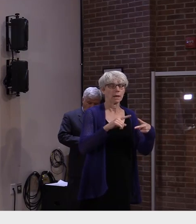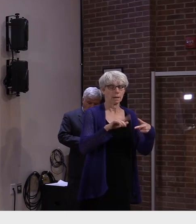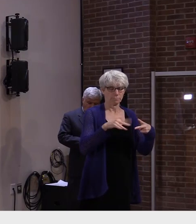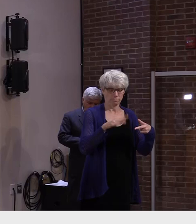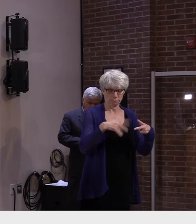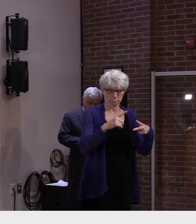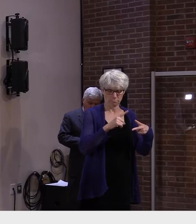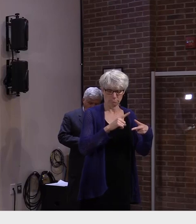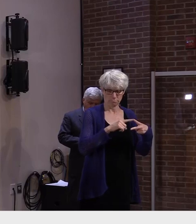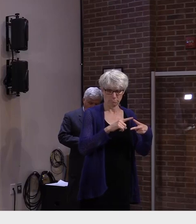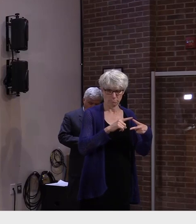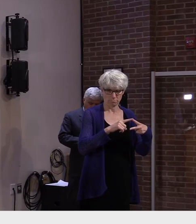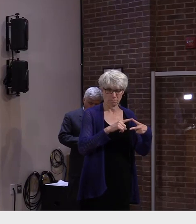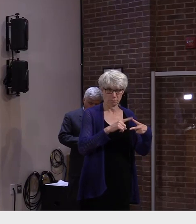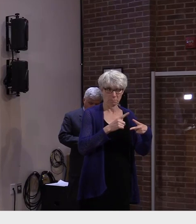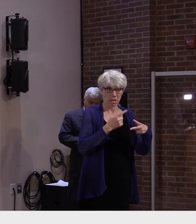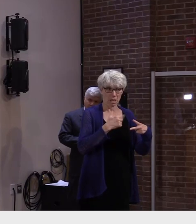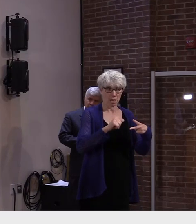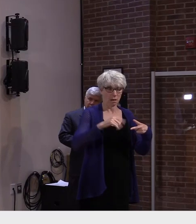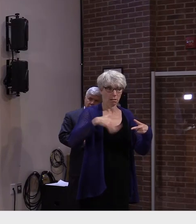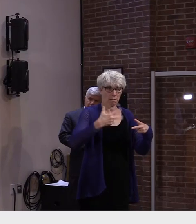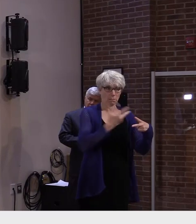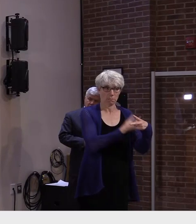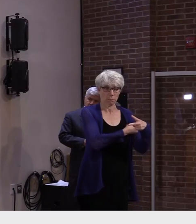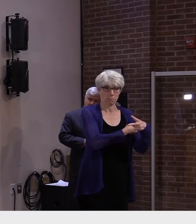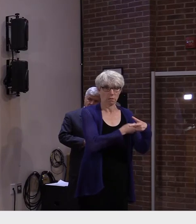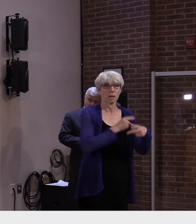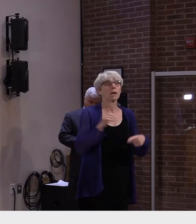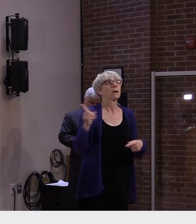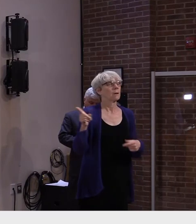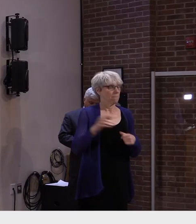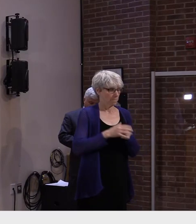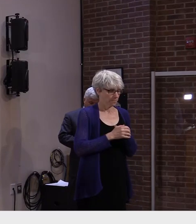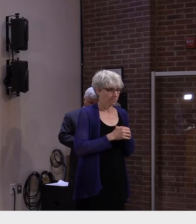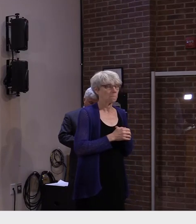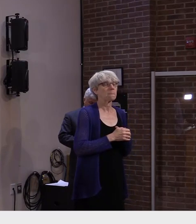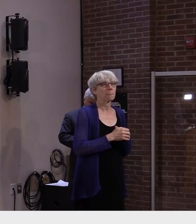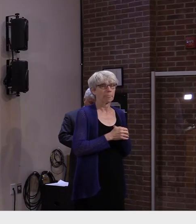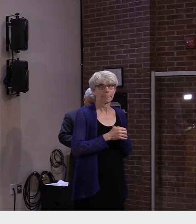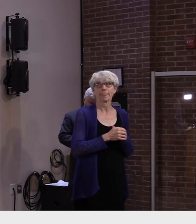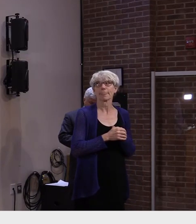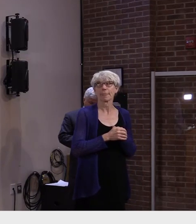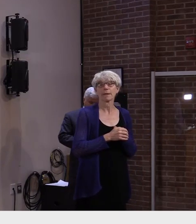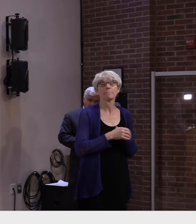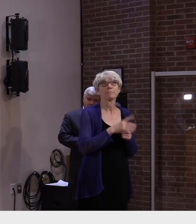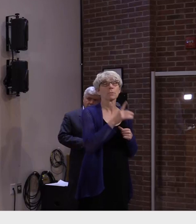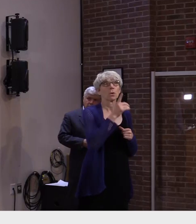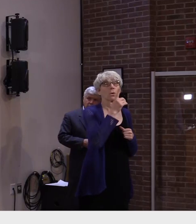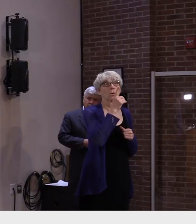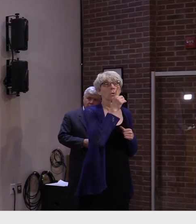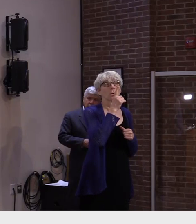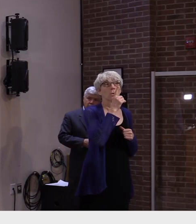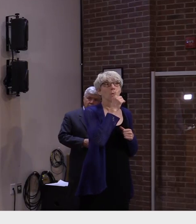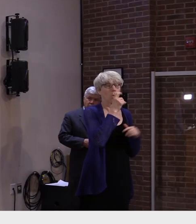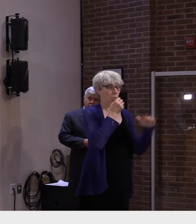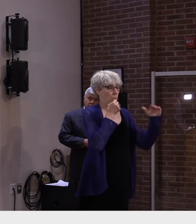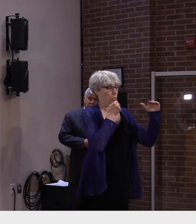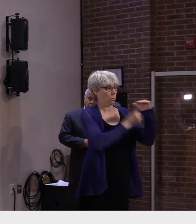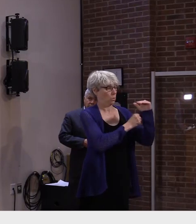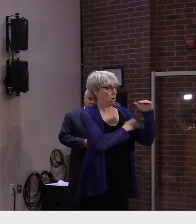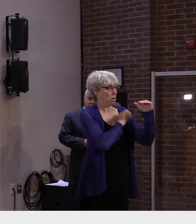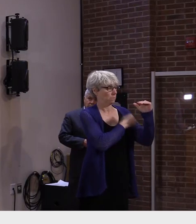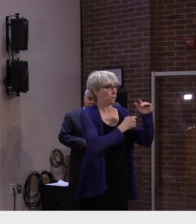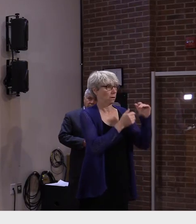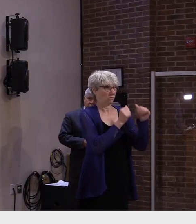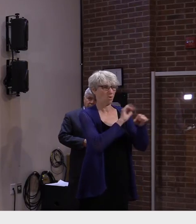And unvaccinated? Yeah, so 75% of the hospitalized patients